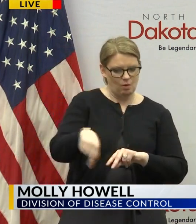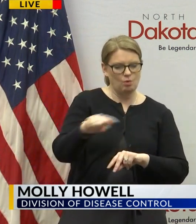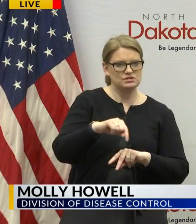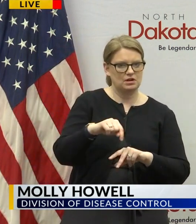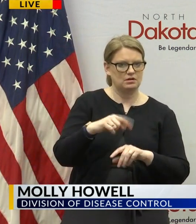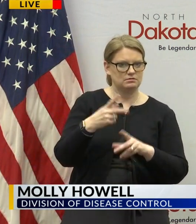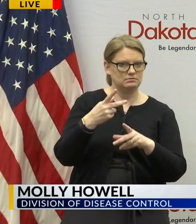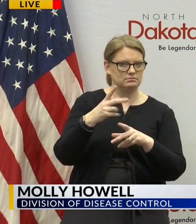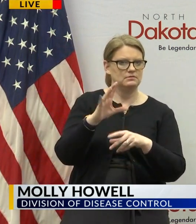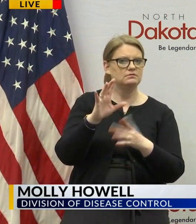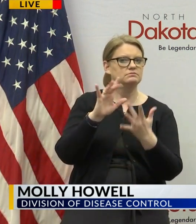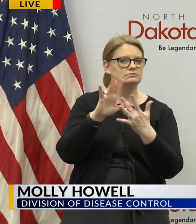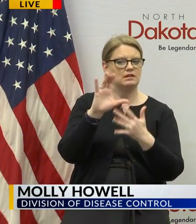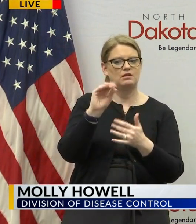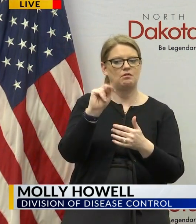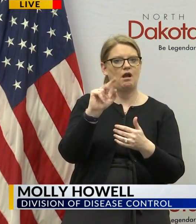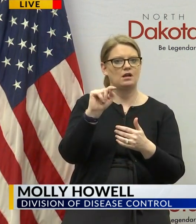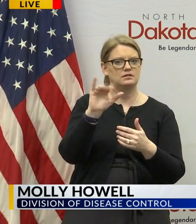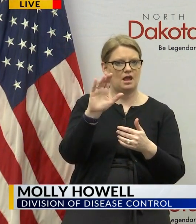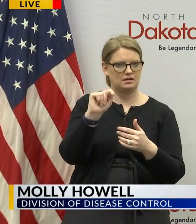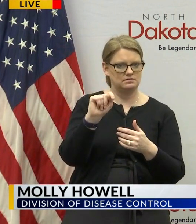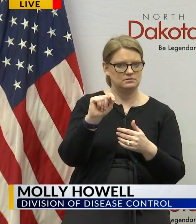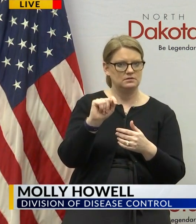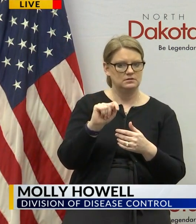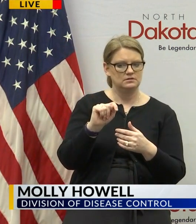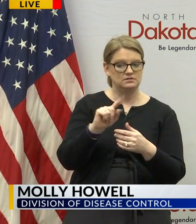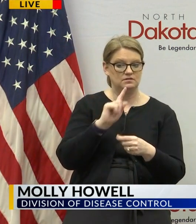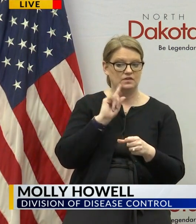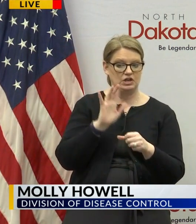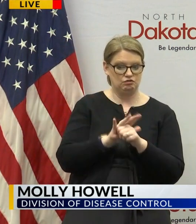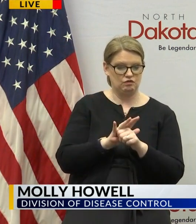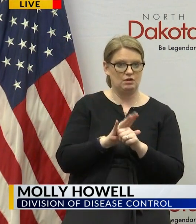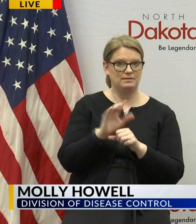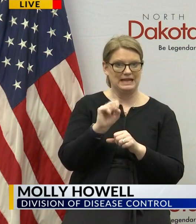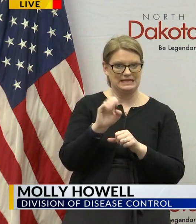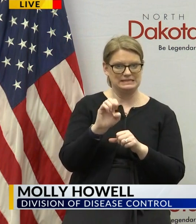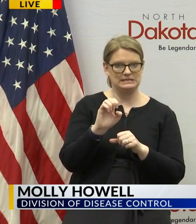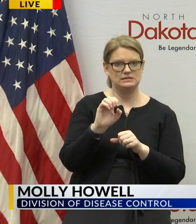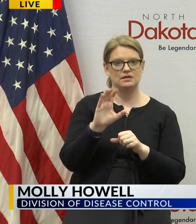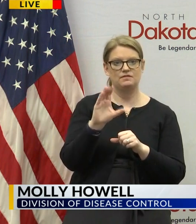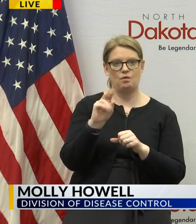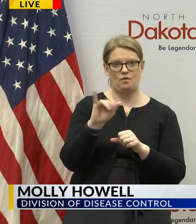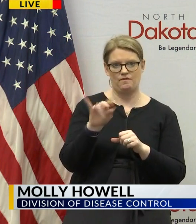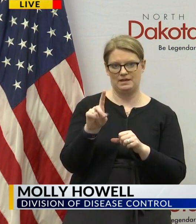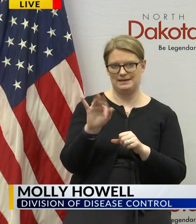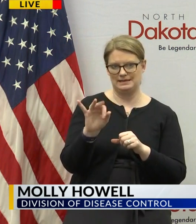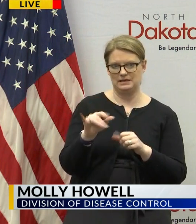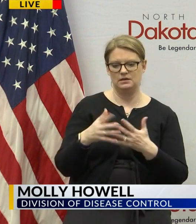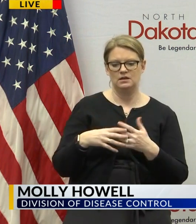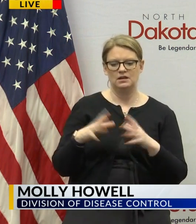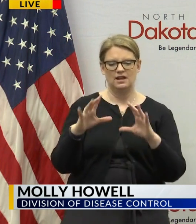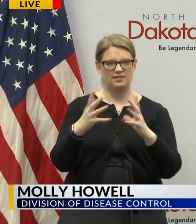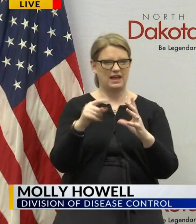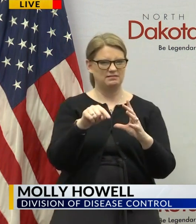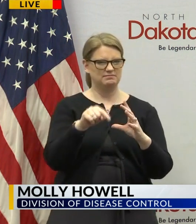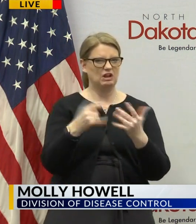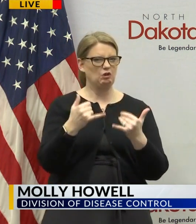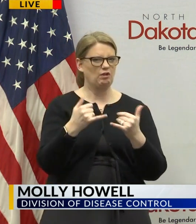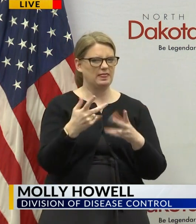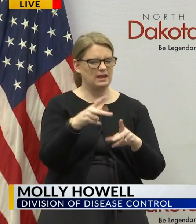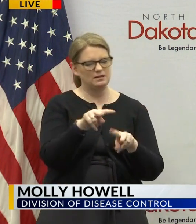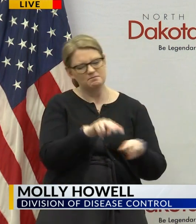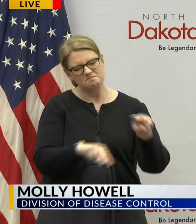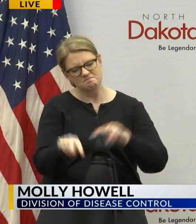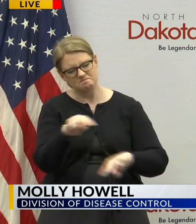to confirmed cases of covid 19. some of those in the currently monitoring are also people